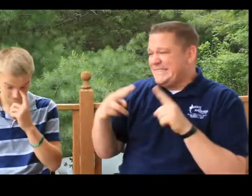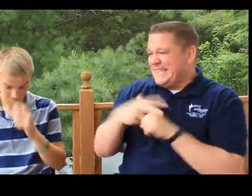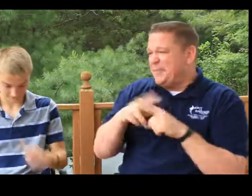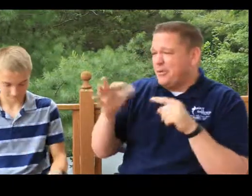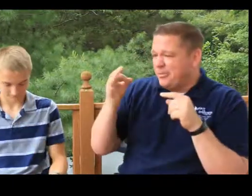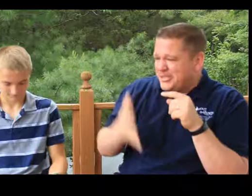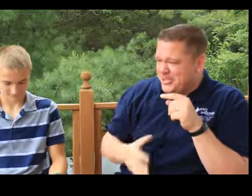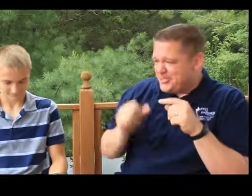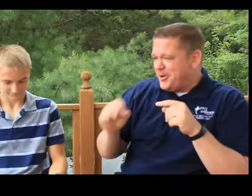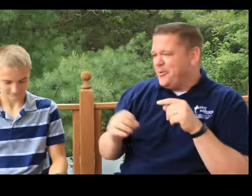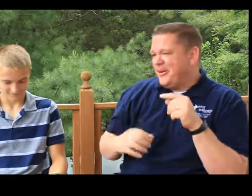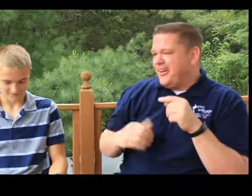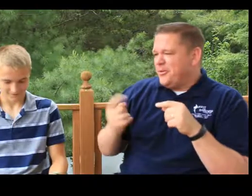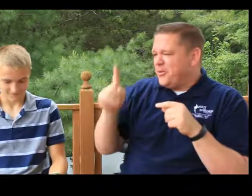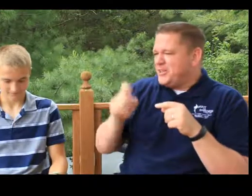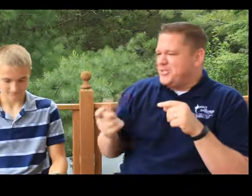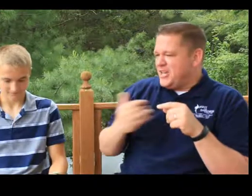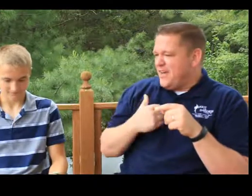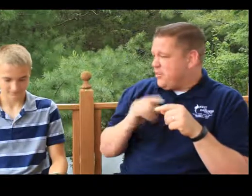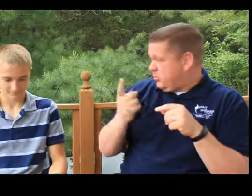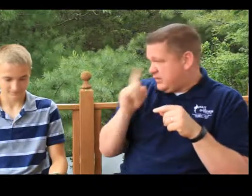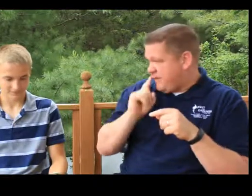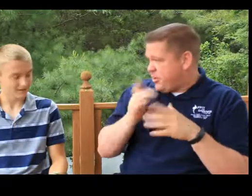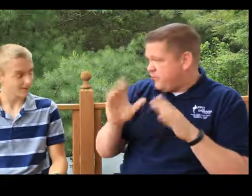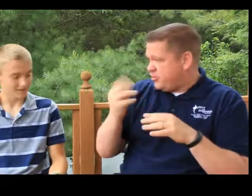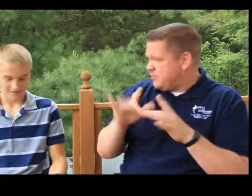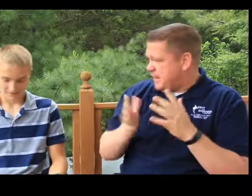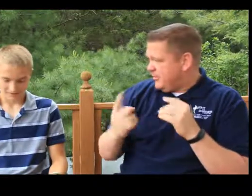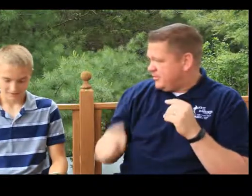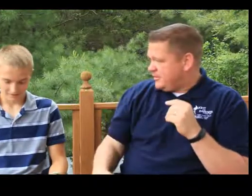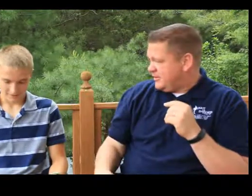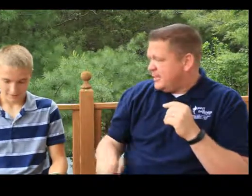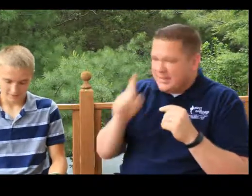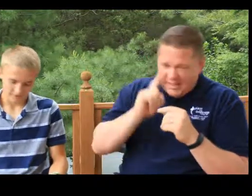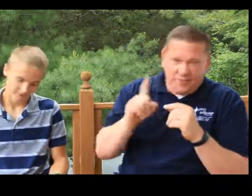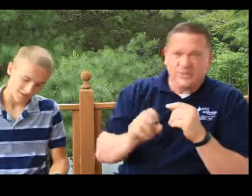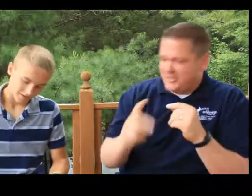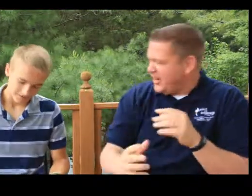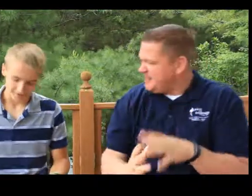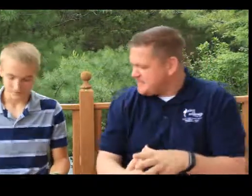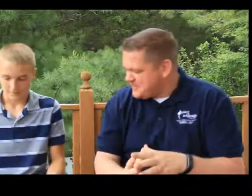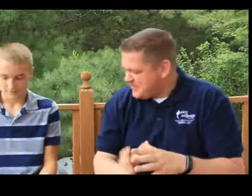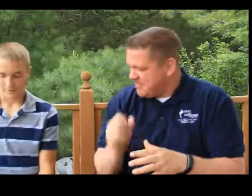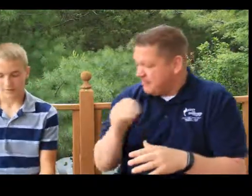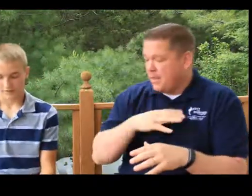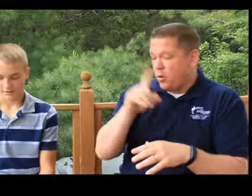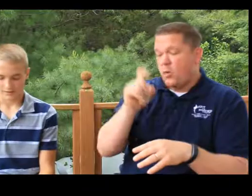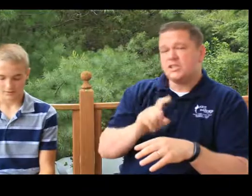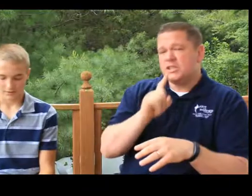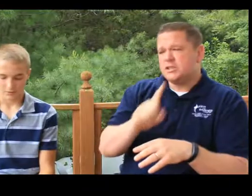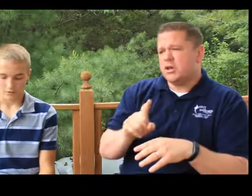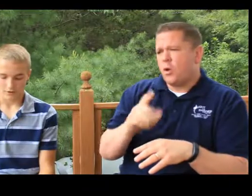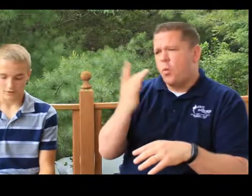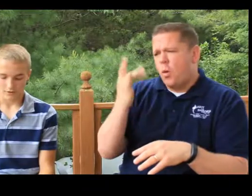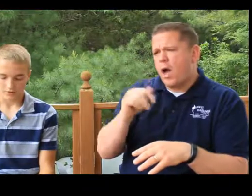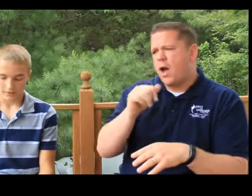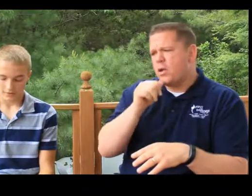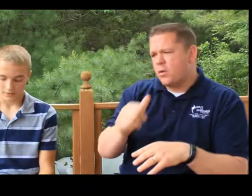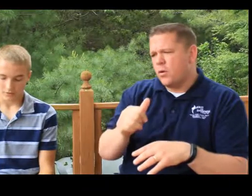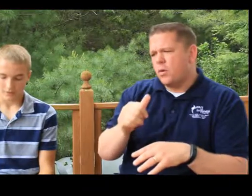stump your preacher. So what questions do have? Are you going deaf route first or Bible first? Deaf. Deaf questions. All So my deaf question is, why don't all